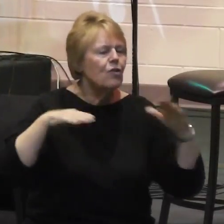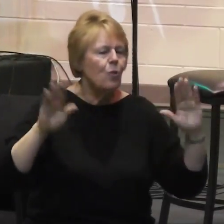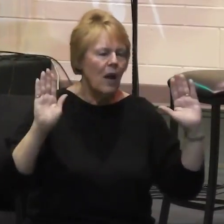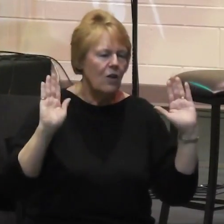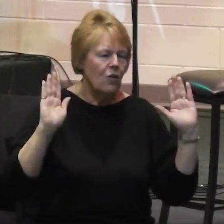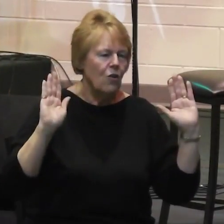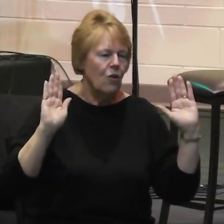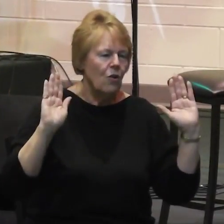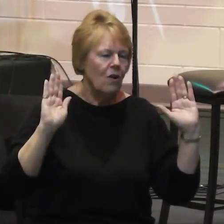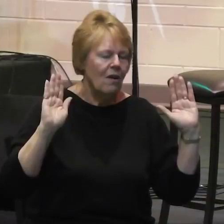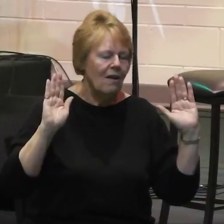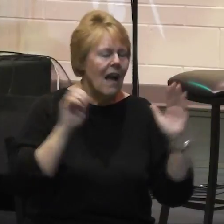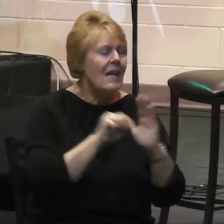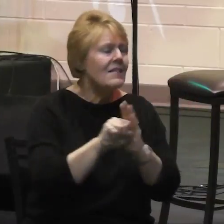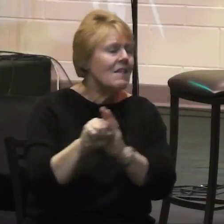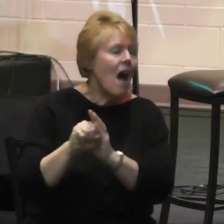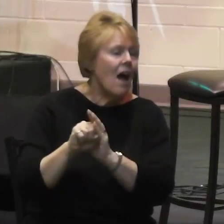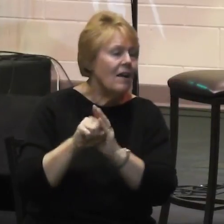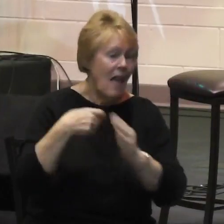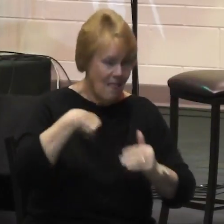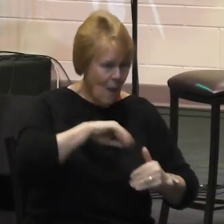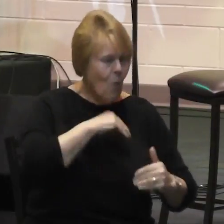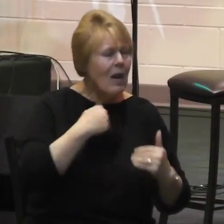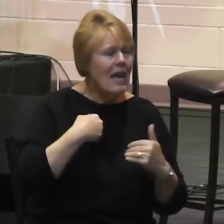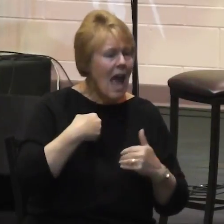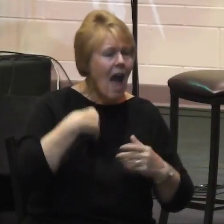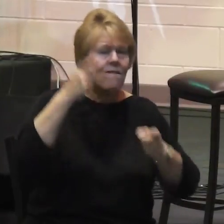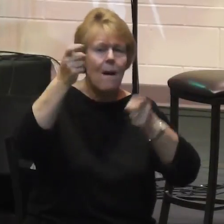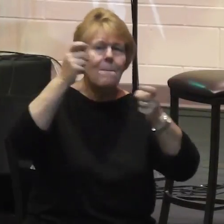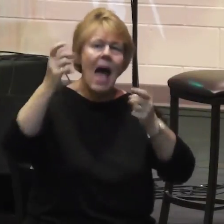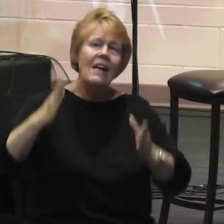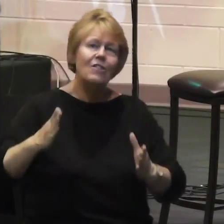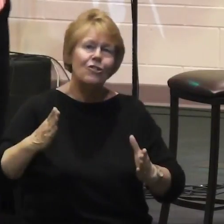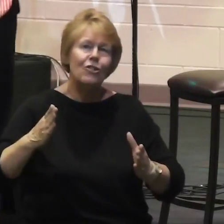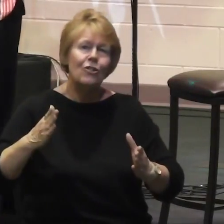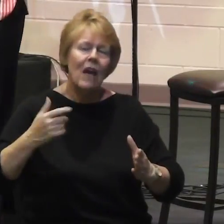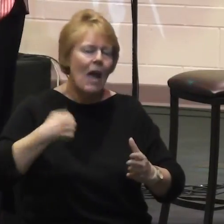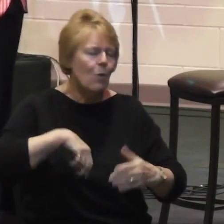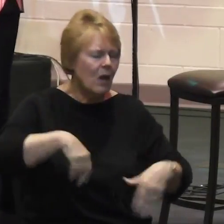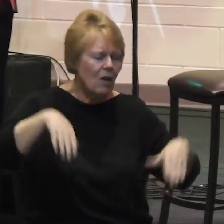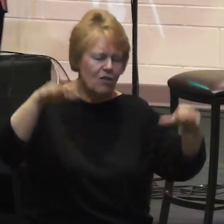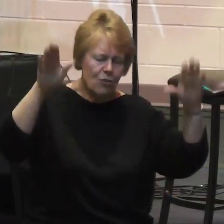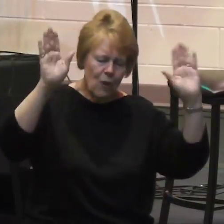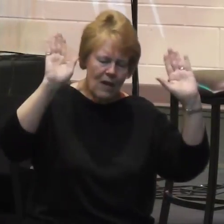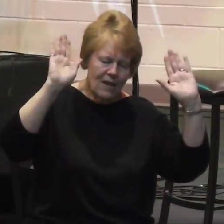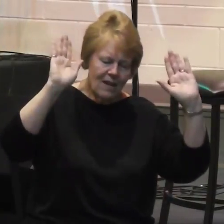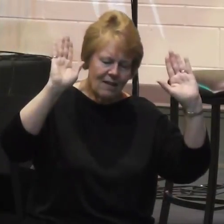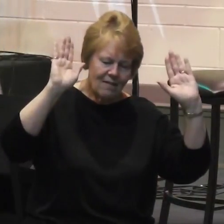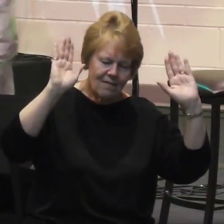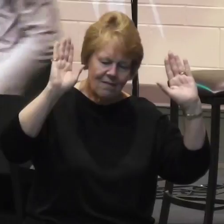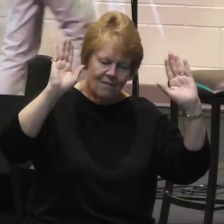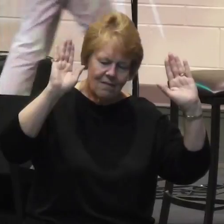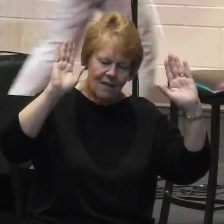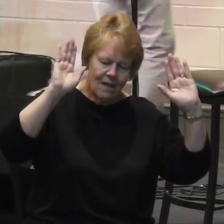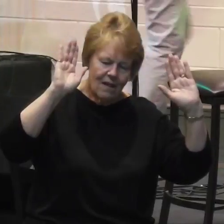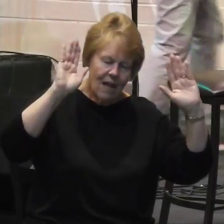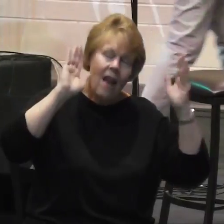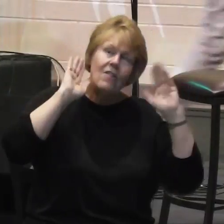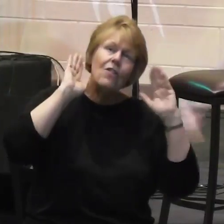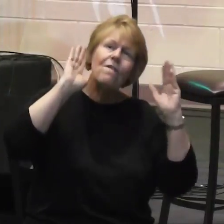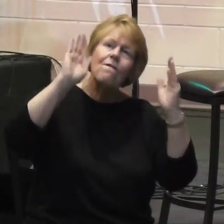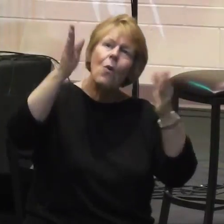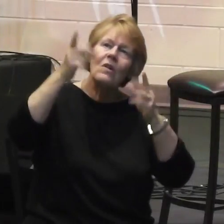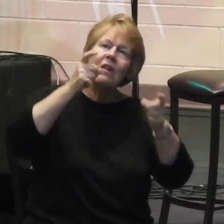that we have a master and we are surrendering to him. Just have your hands open to the master.